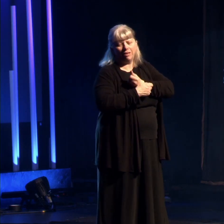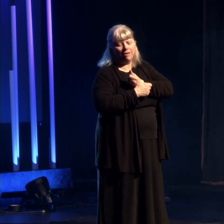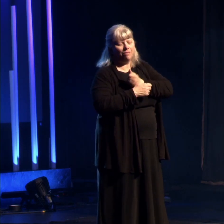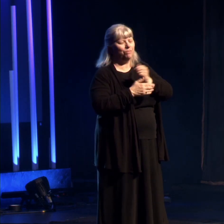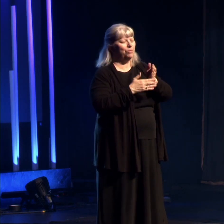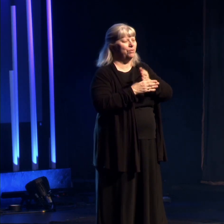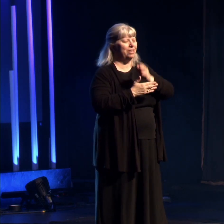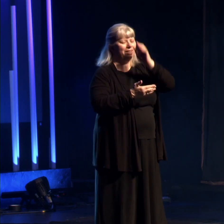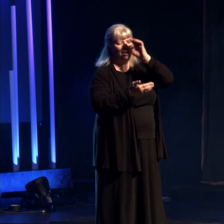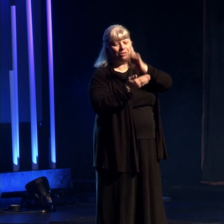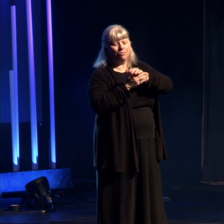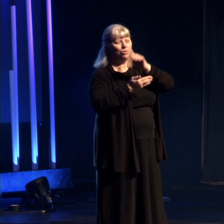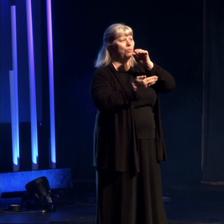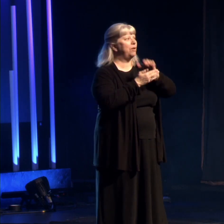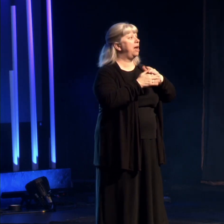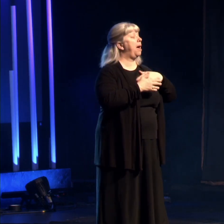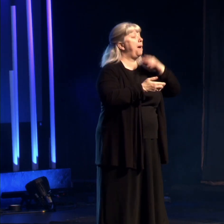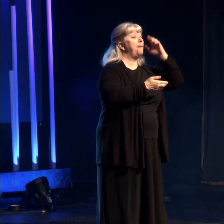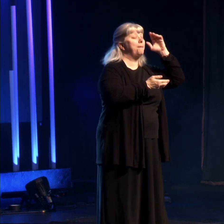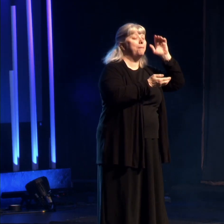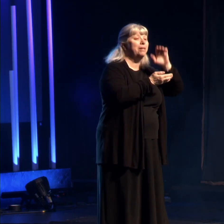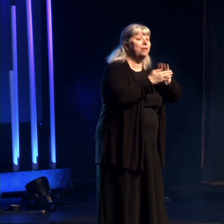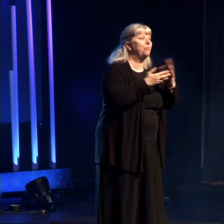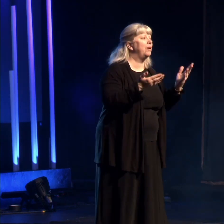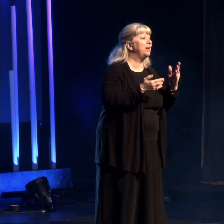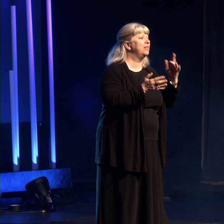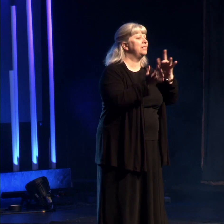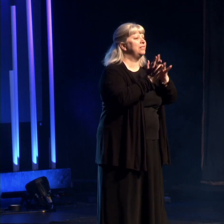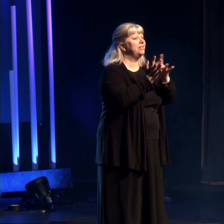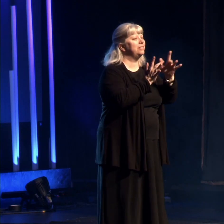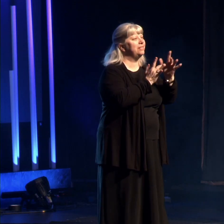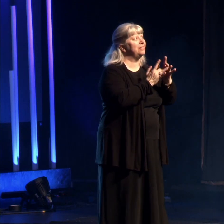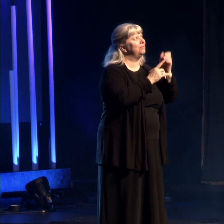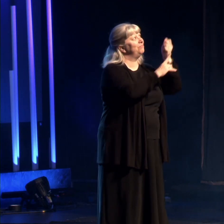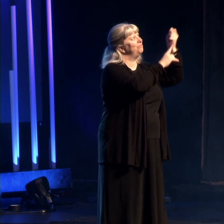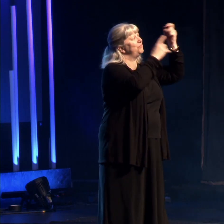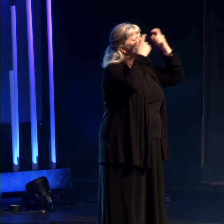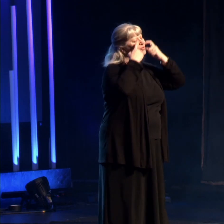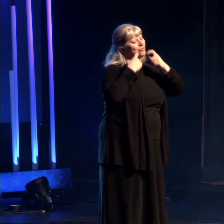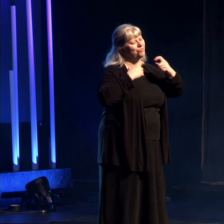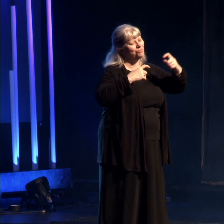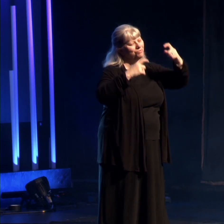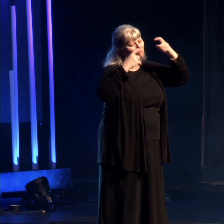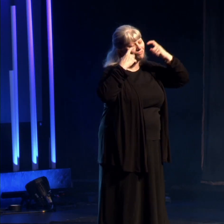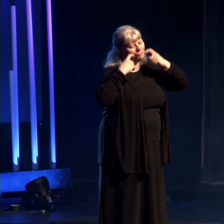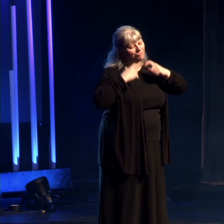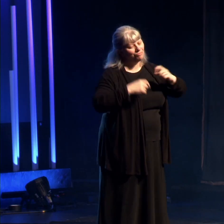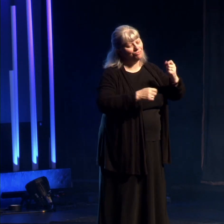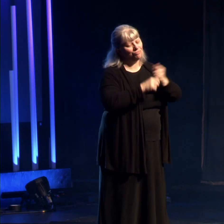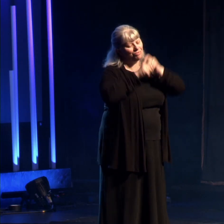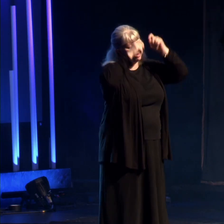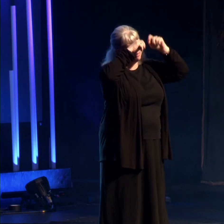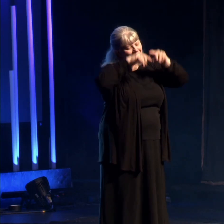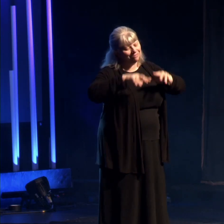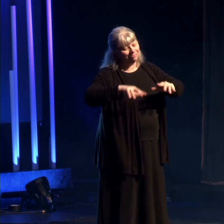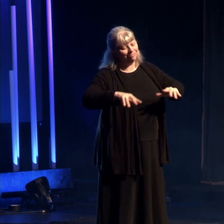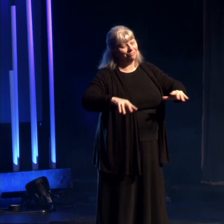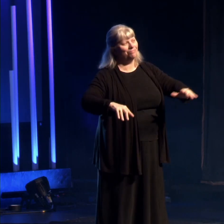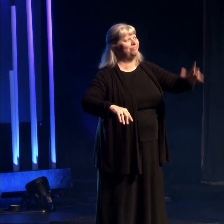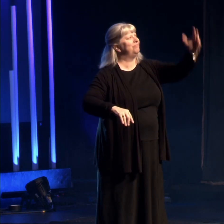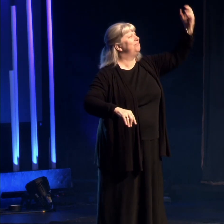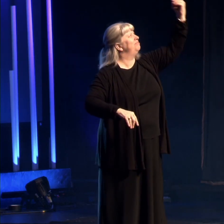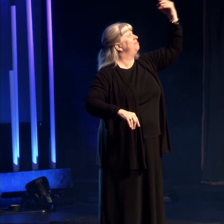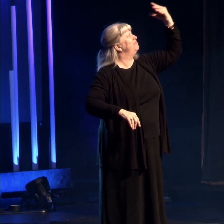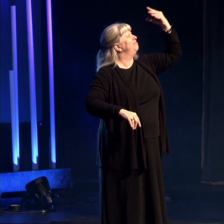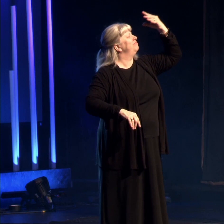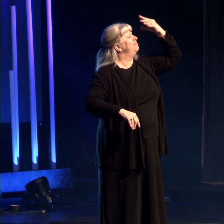a wife, I believe that Jesus held us both and shed his own tears of love pouring out over the top of my